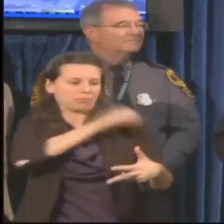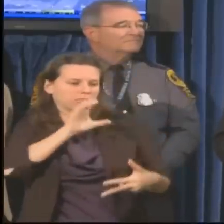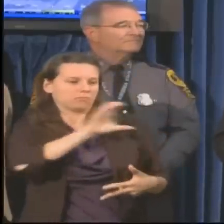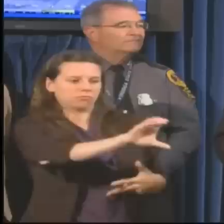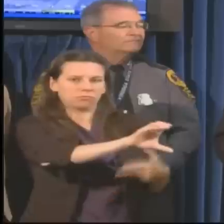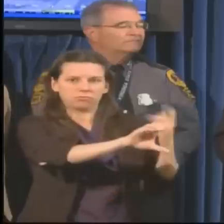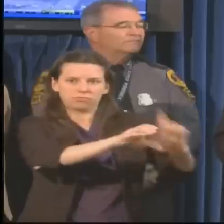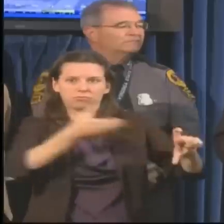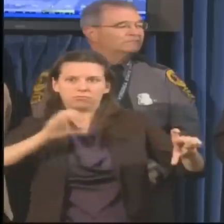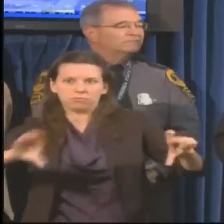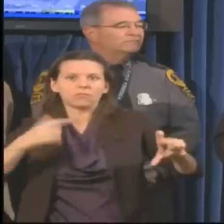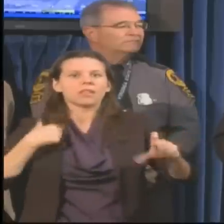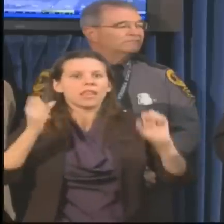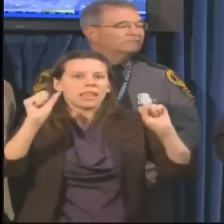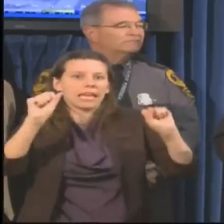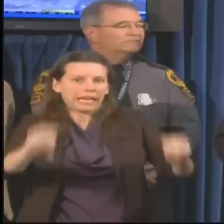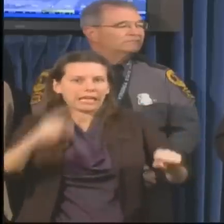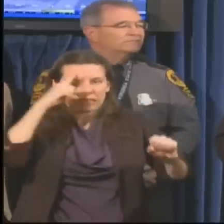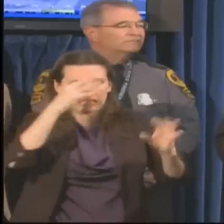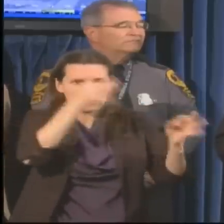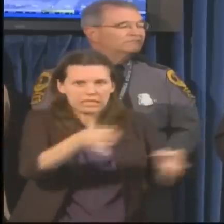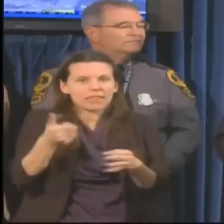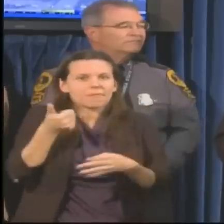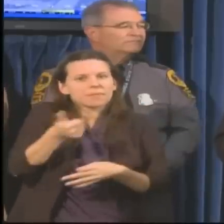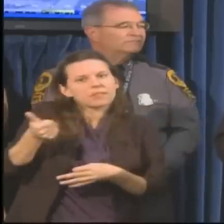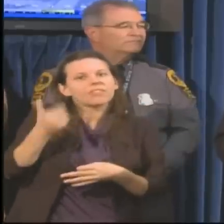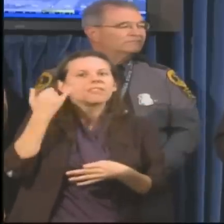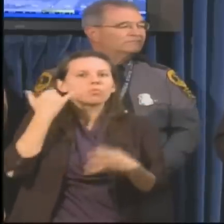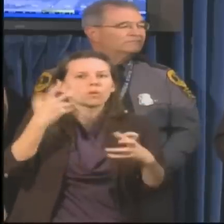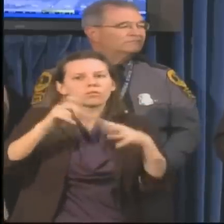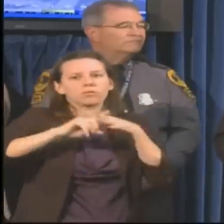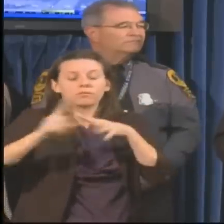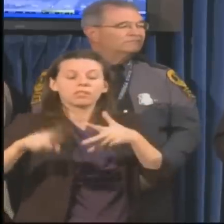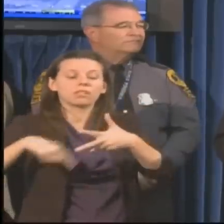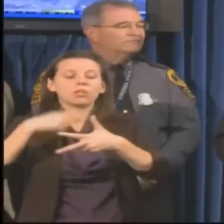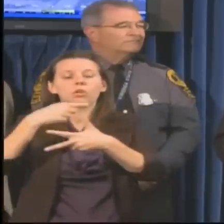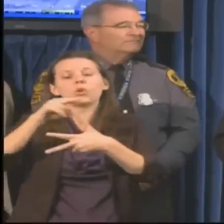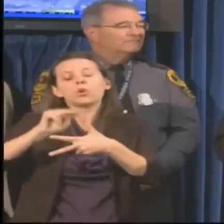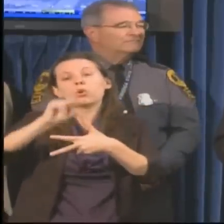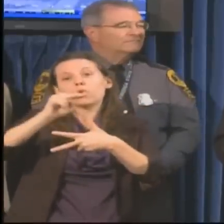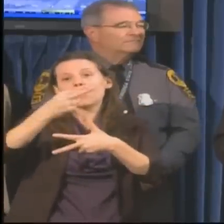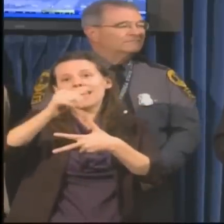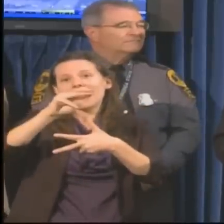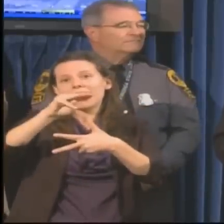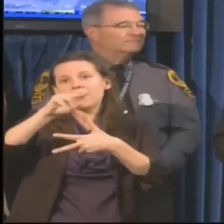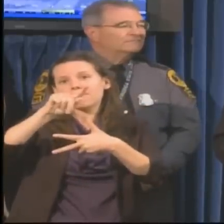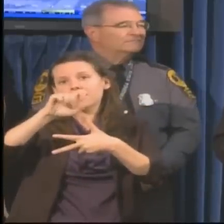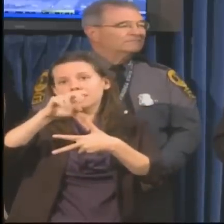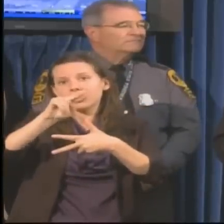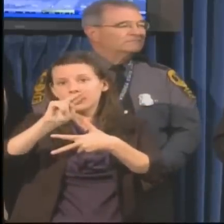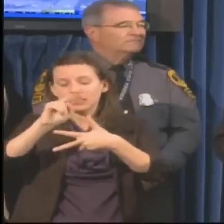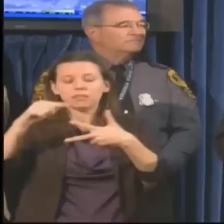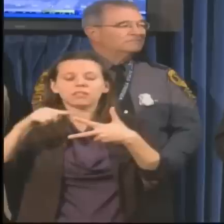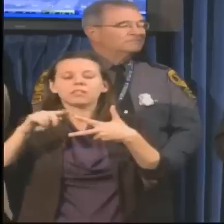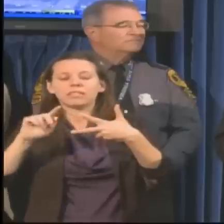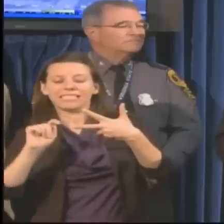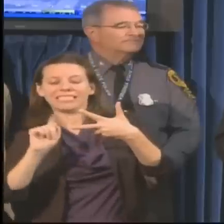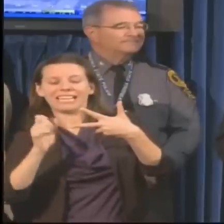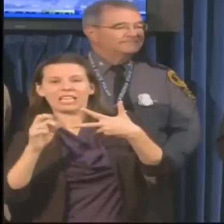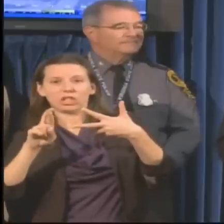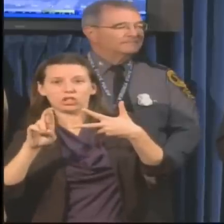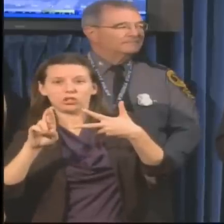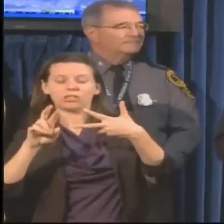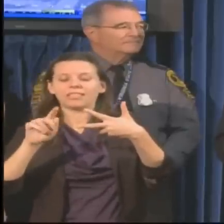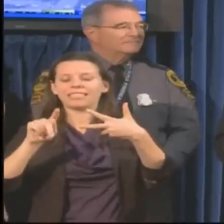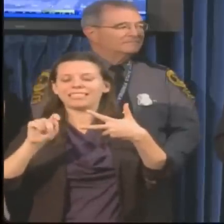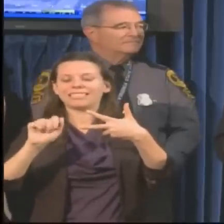emergency order. Parts of Northampton County, Matthews County, and Tangier Island have issued mandatory evacuation orders.